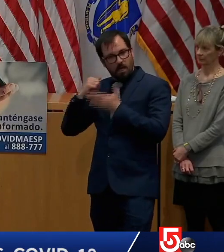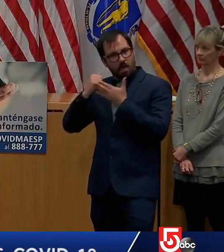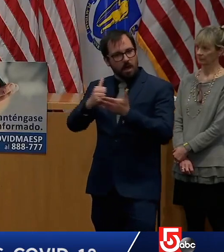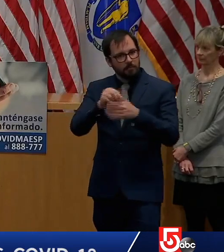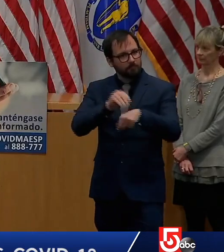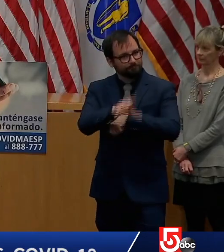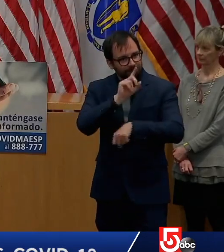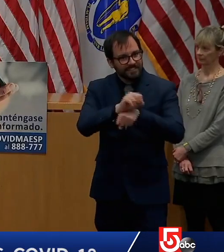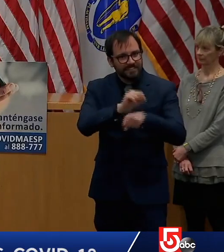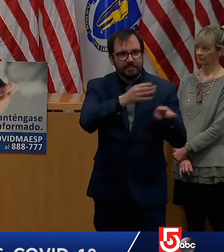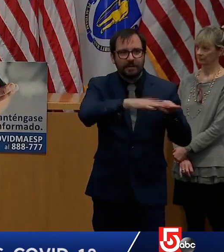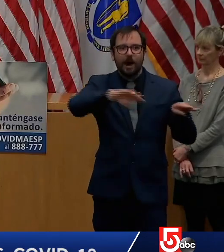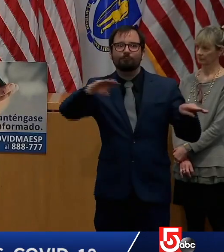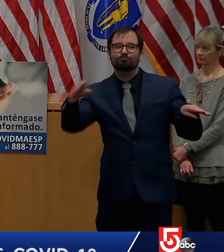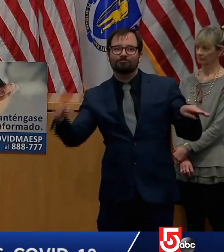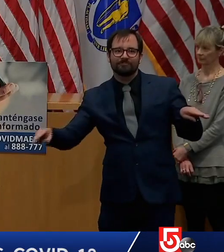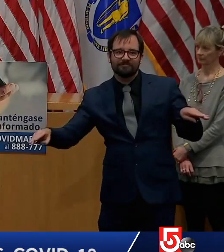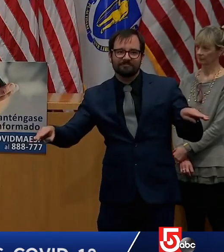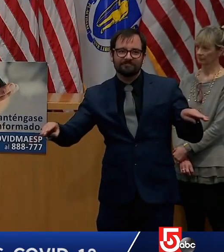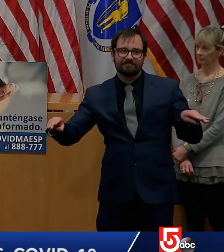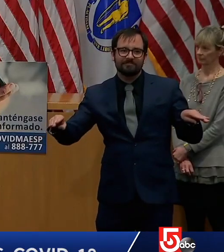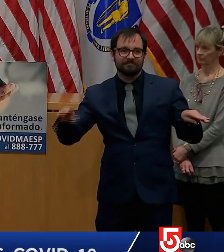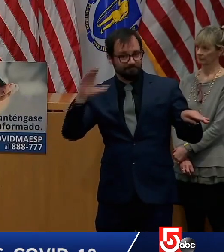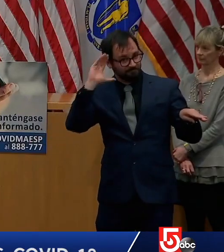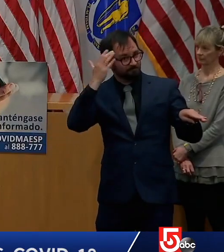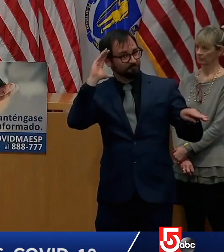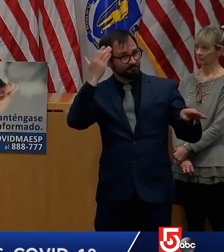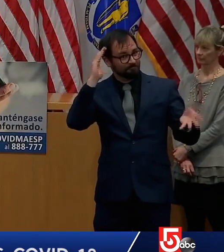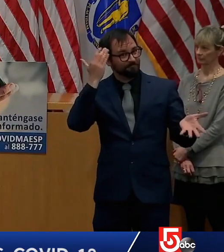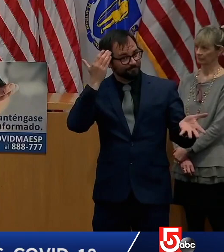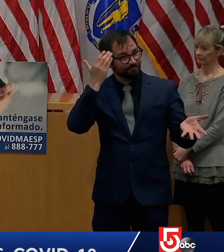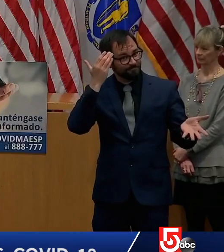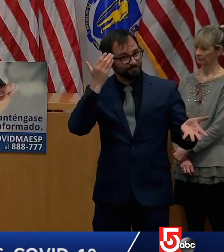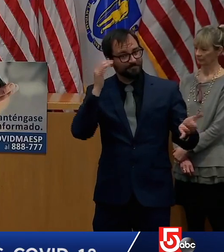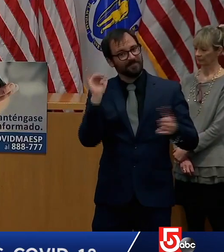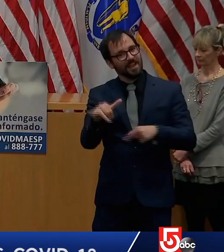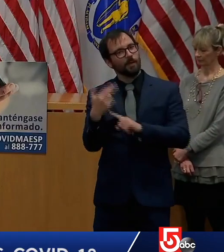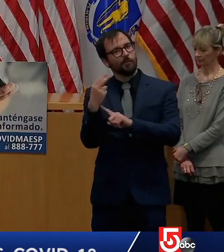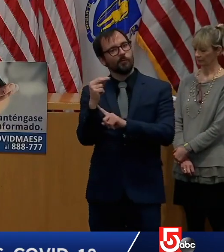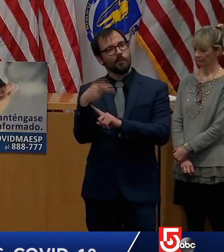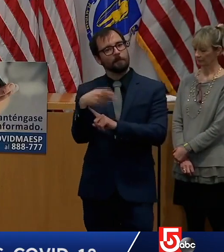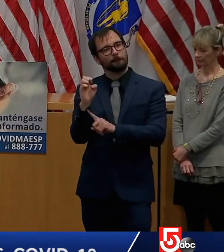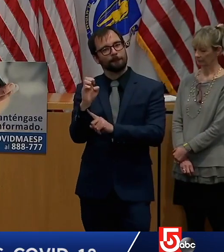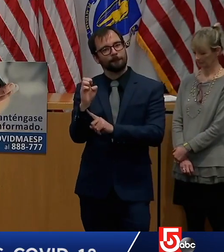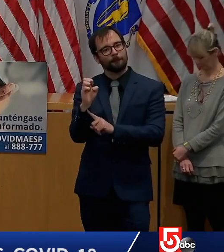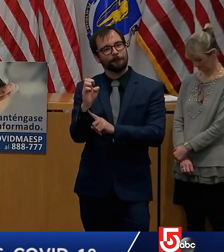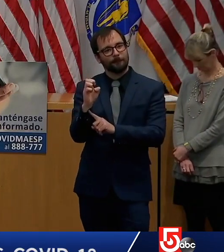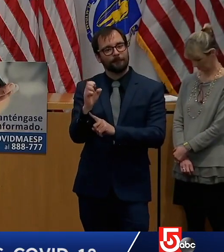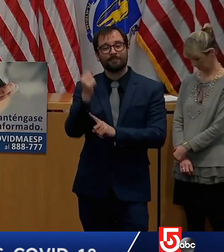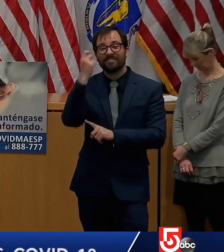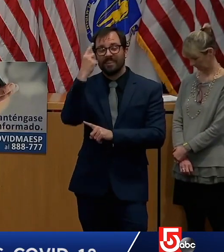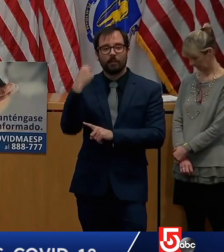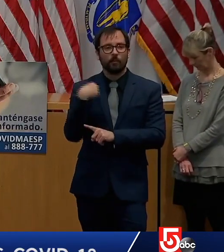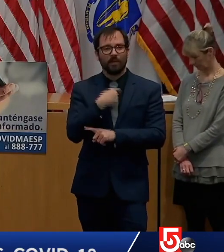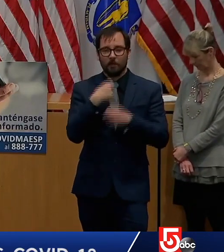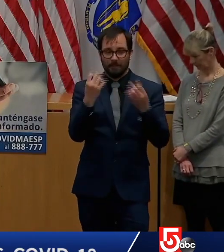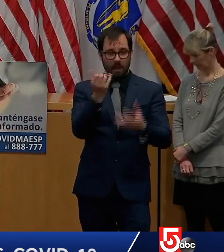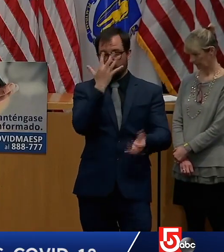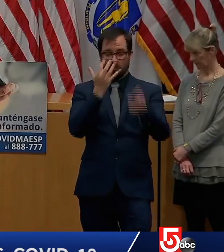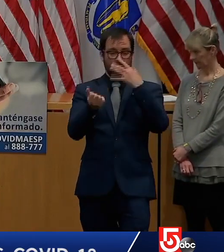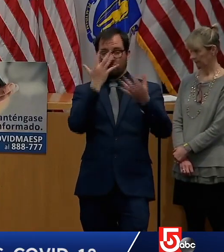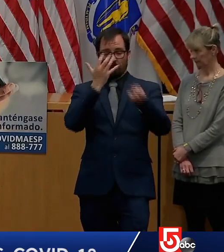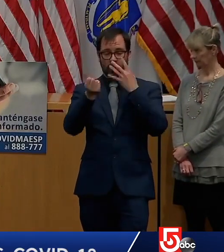lost in the midst of the difficulty that's associated with what everybody's working through. But the whole point behind